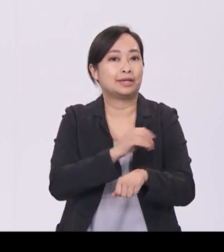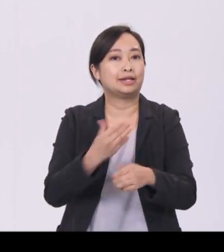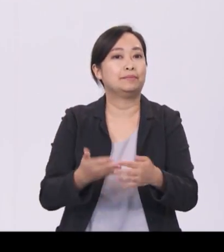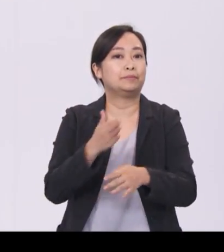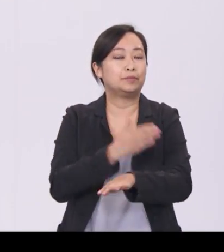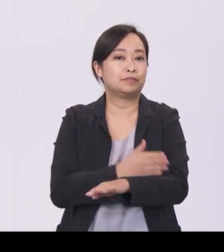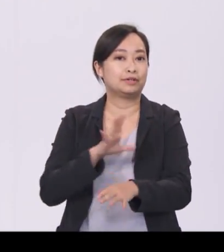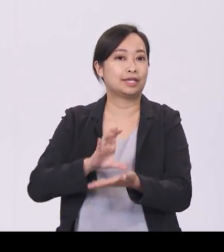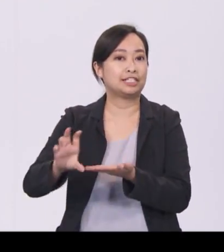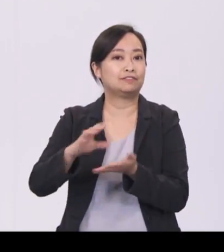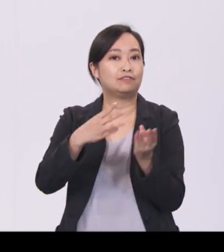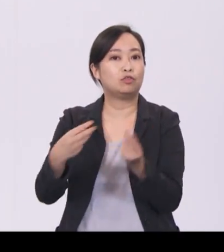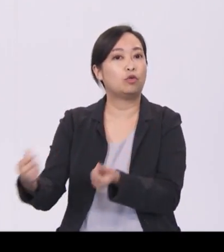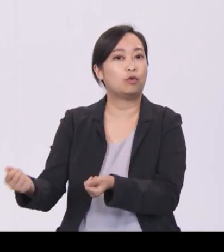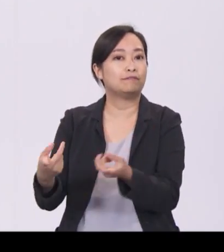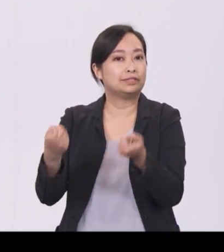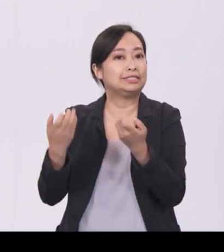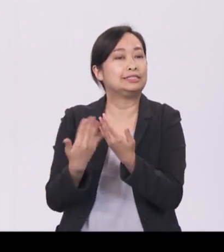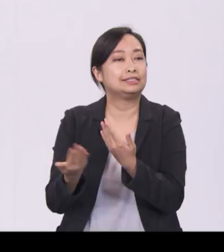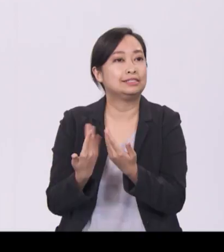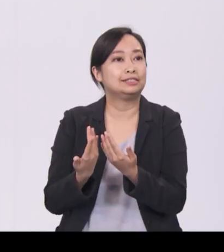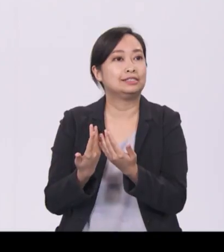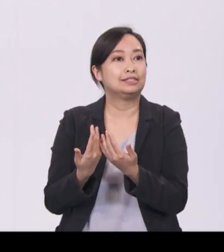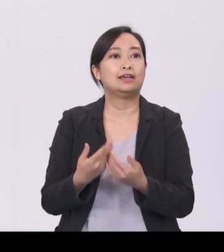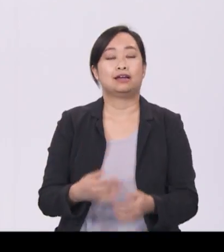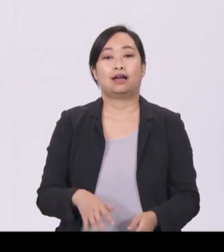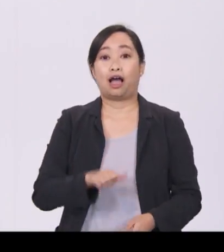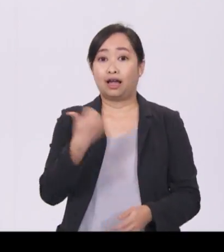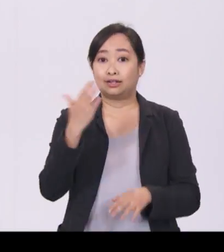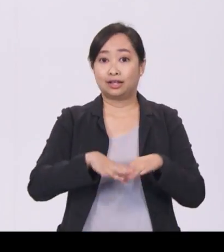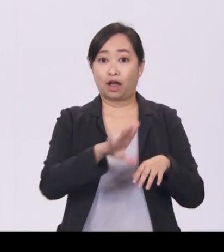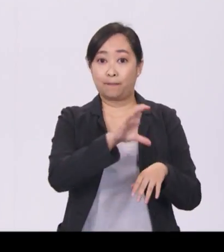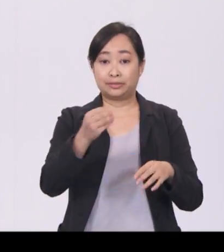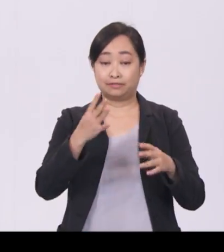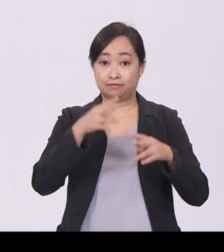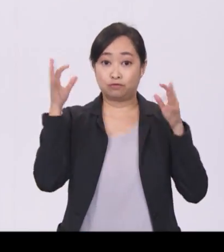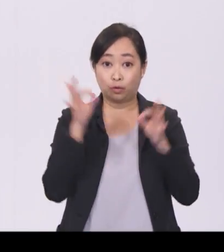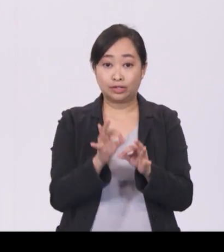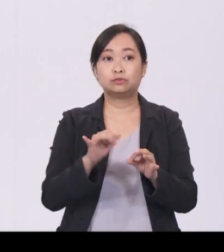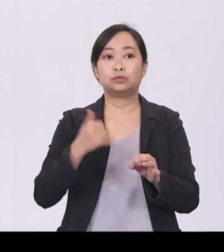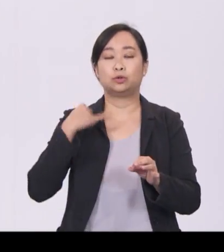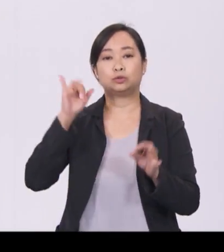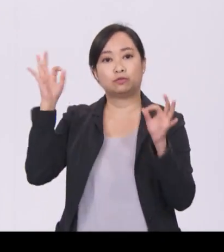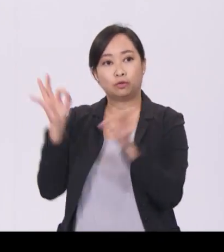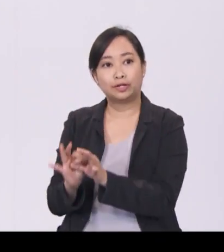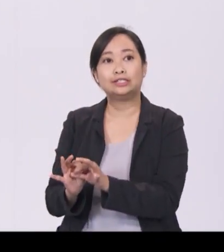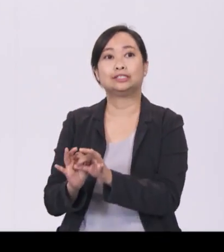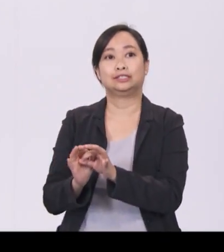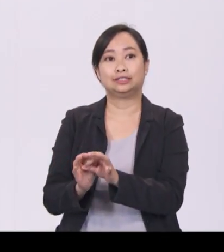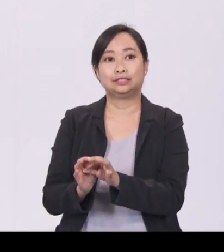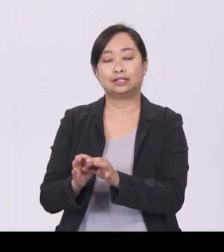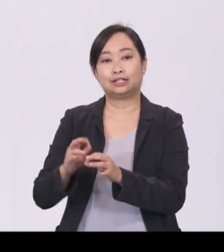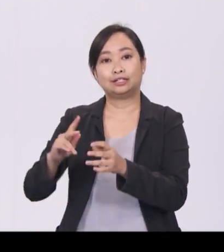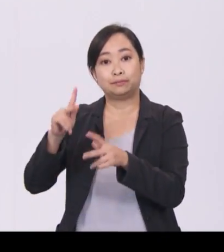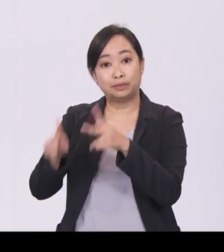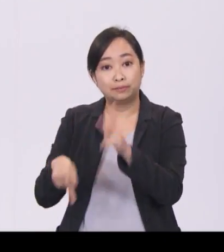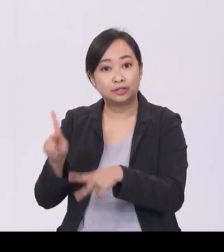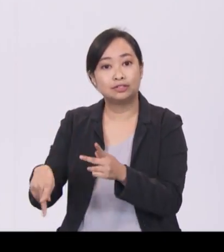Besides our firms, we must train our people in digital skills. Industry partners, like the Association of Small and Medium